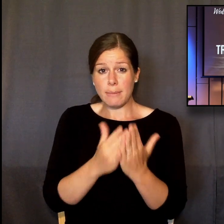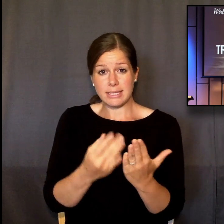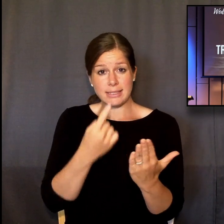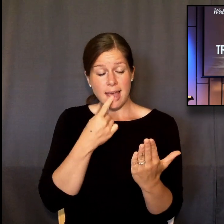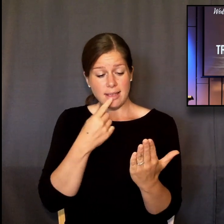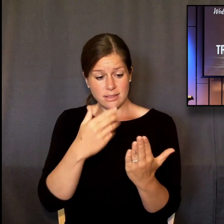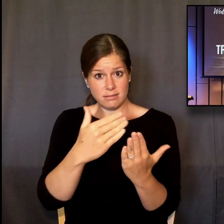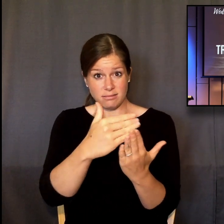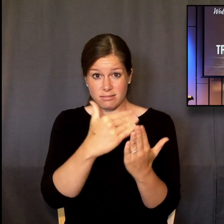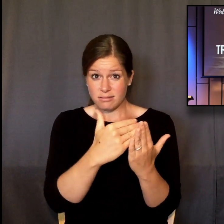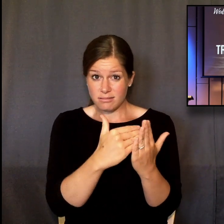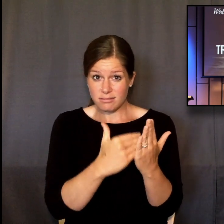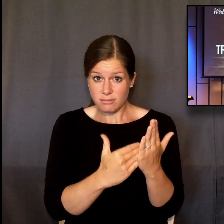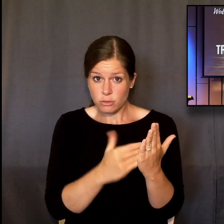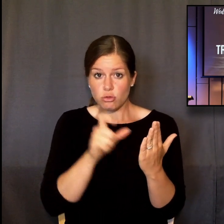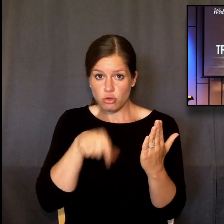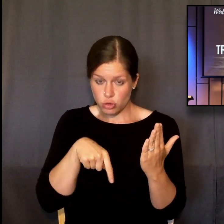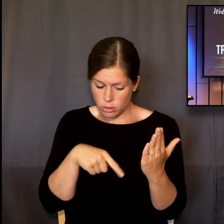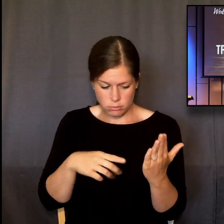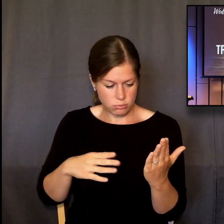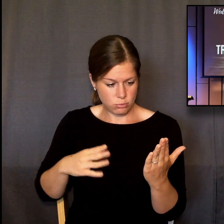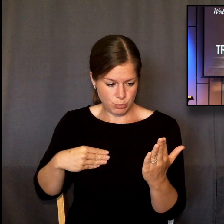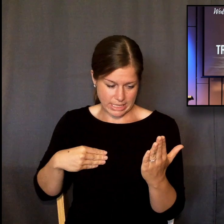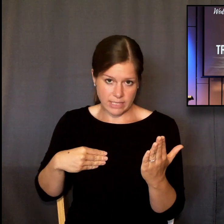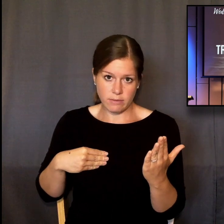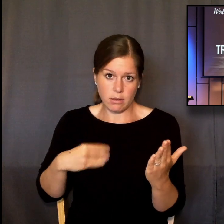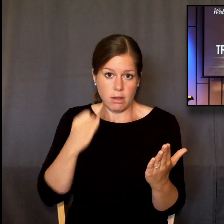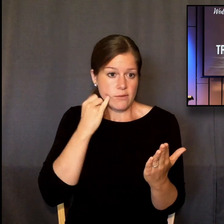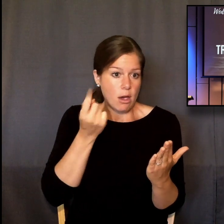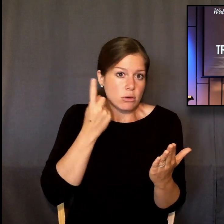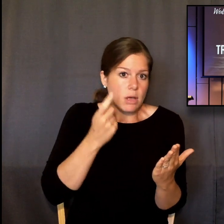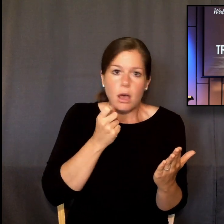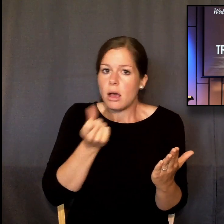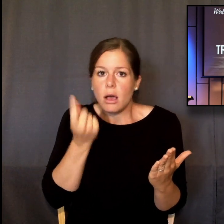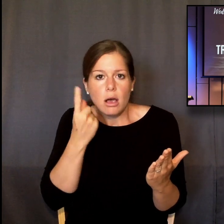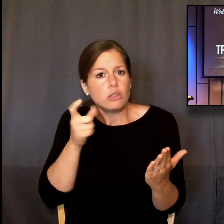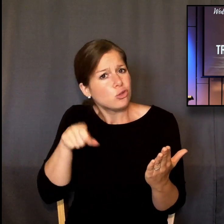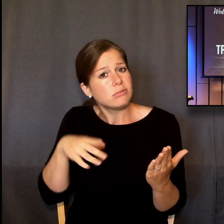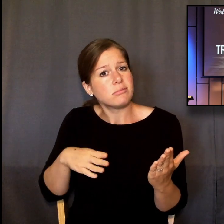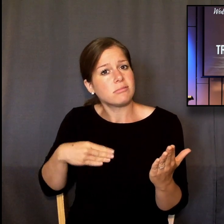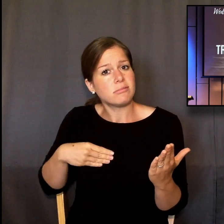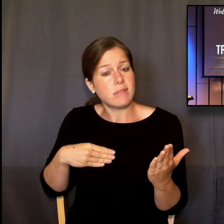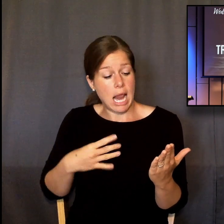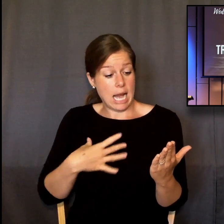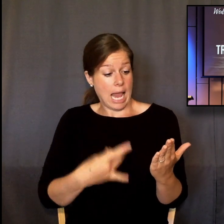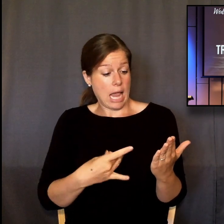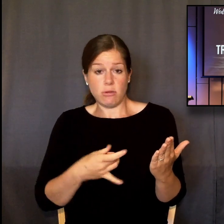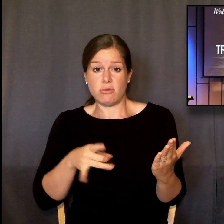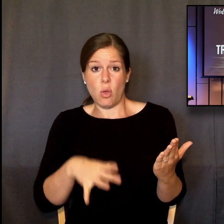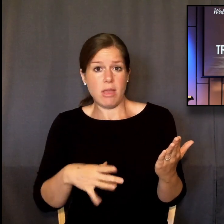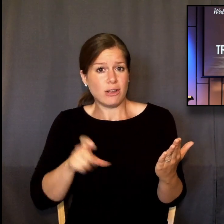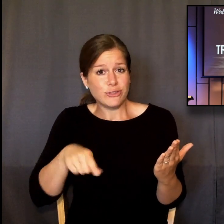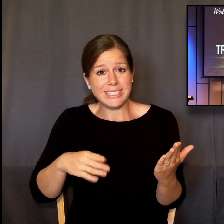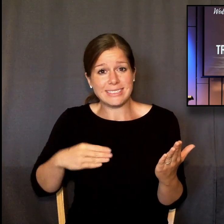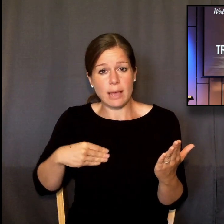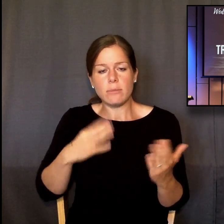receive it, whether it makes sense to us or not at the time, whether we like it or don't like it. Because as we've seen,